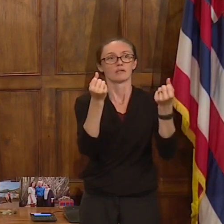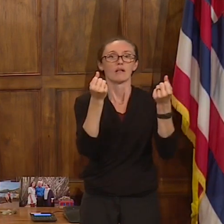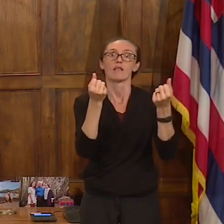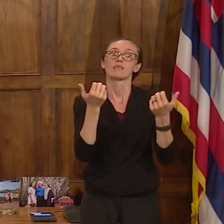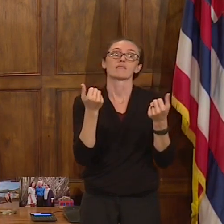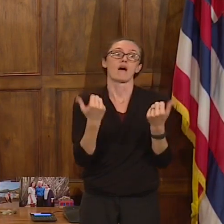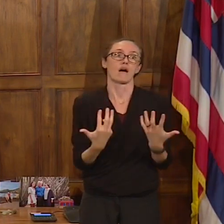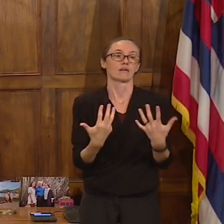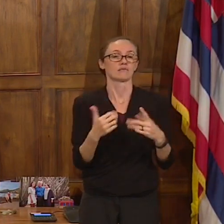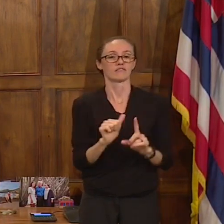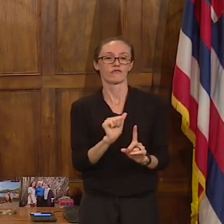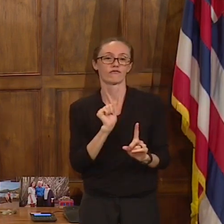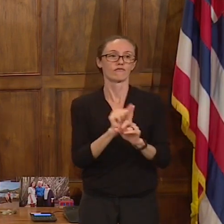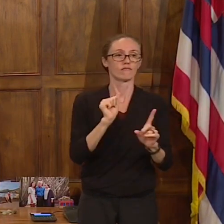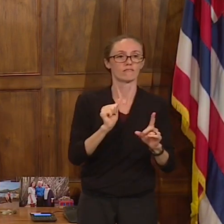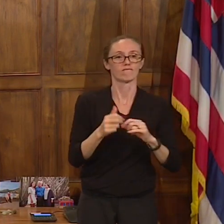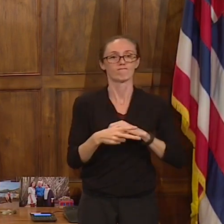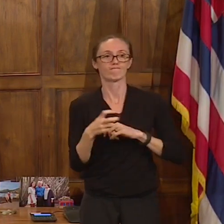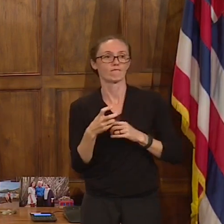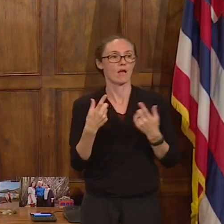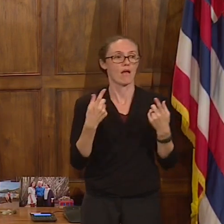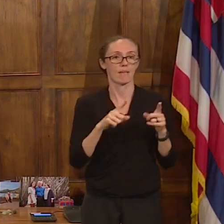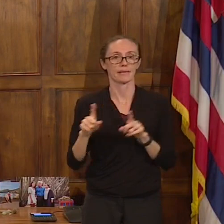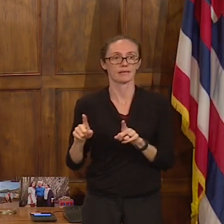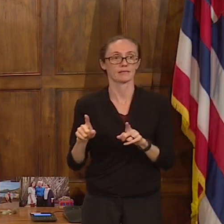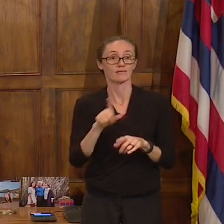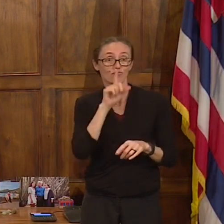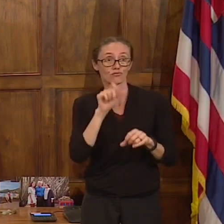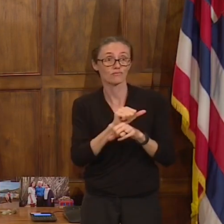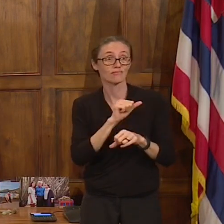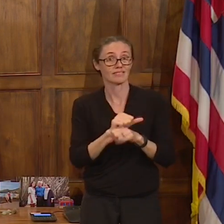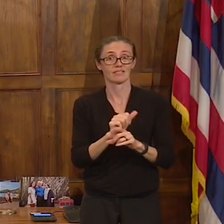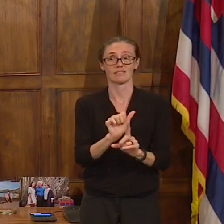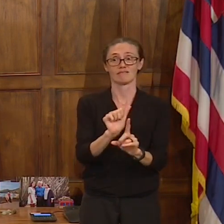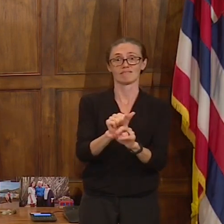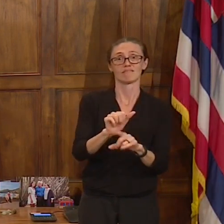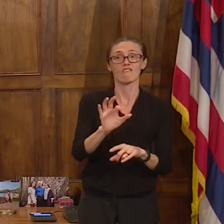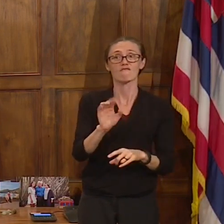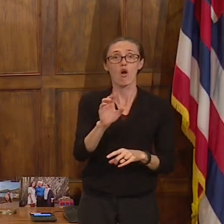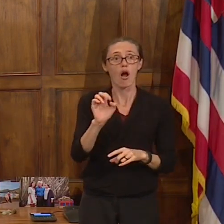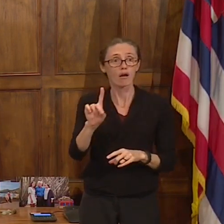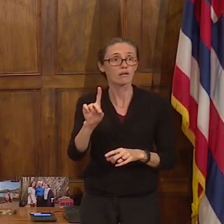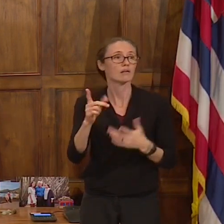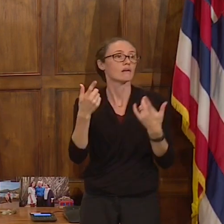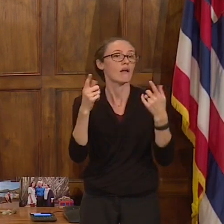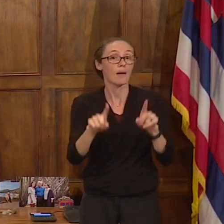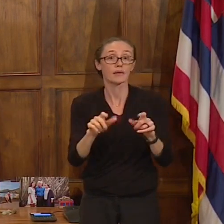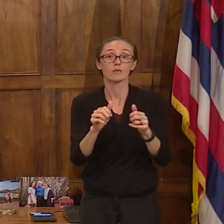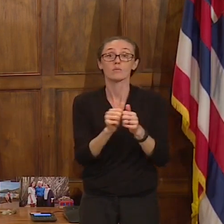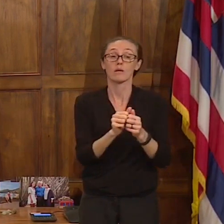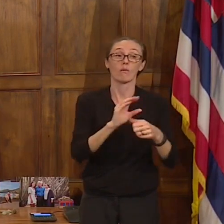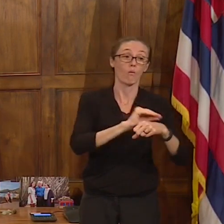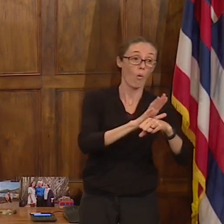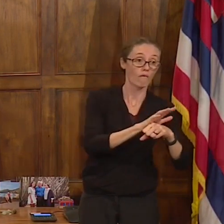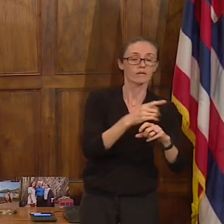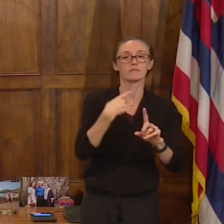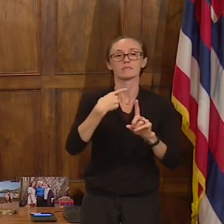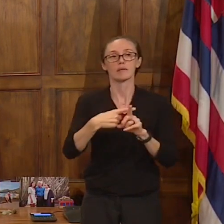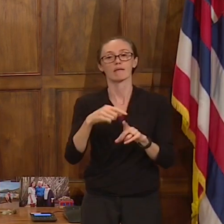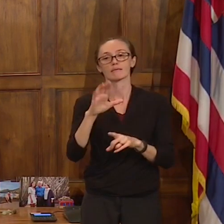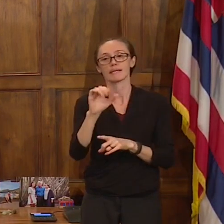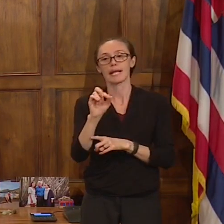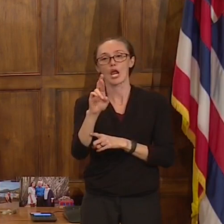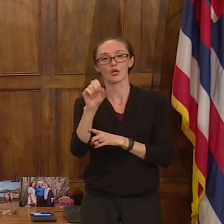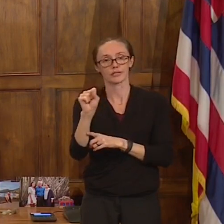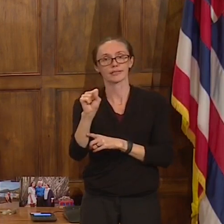of fraud in this holiday season. There's been fraud that's related to COVID and CARES Act funds. And so if